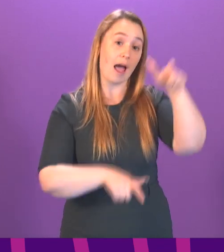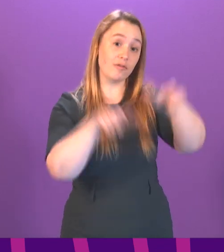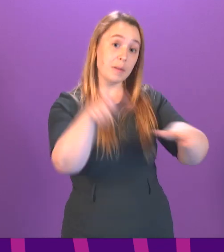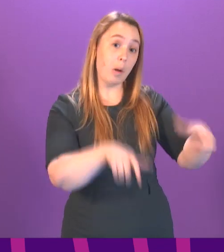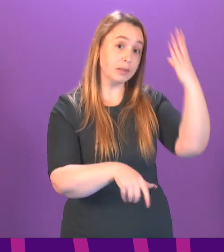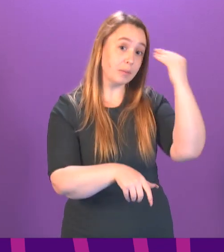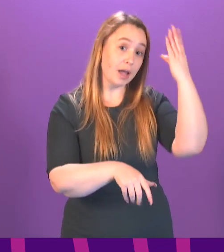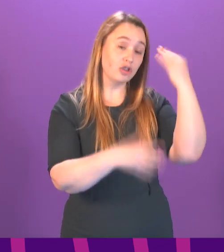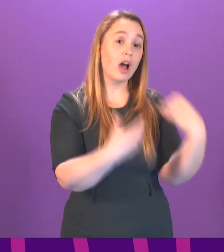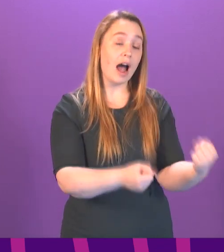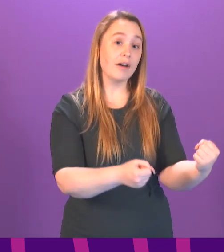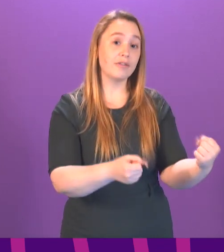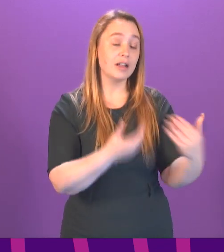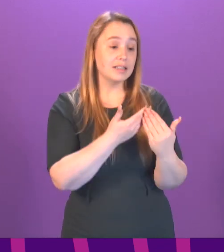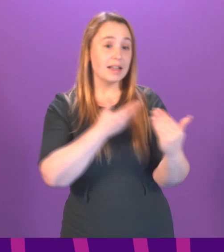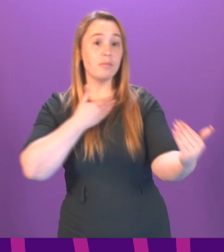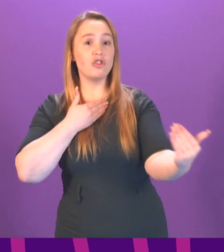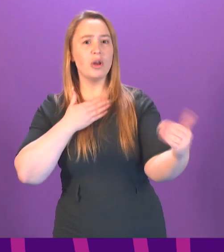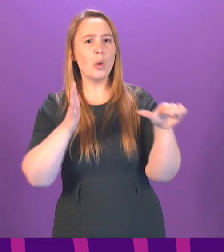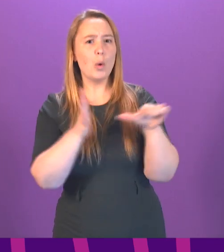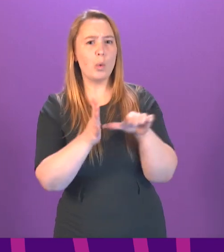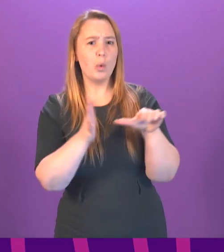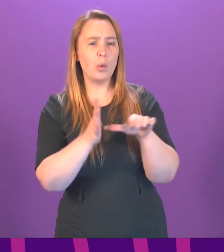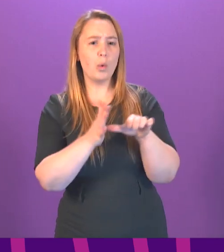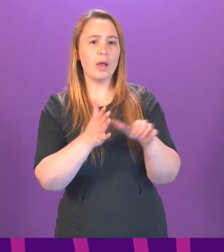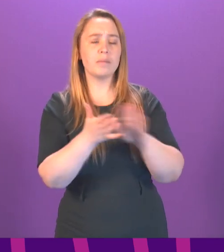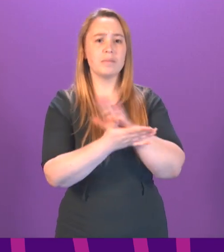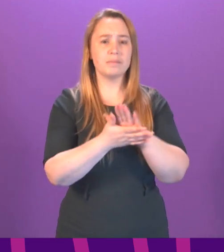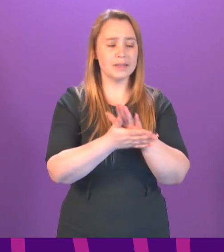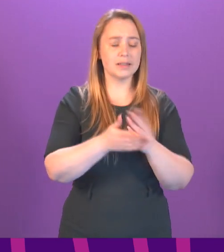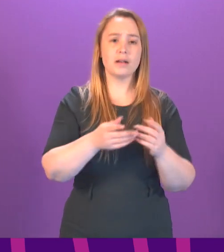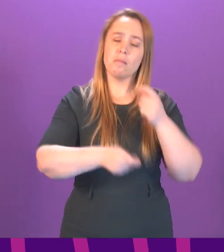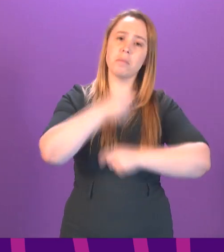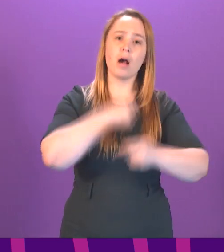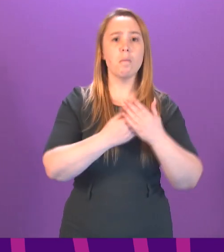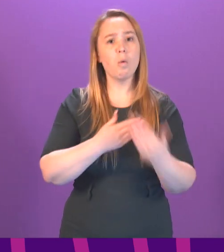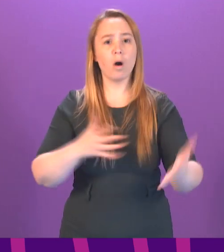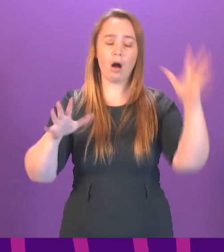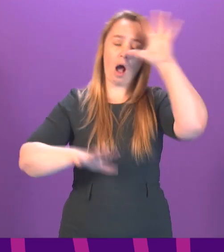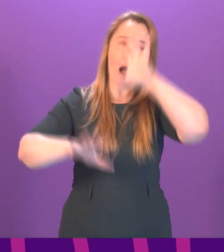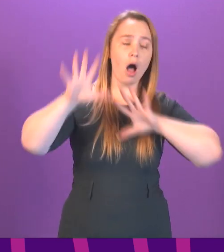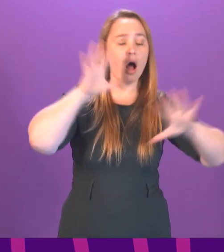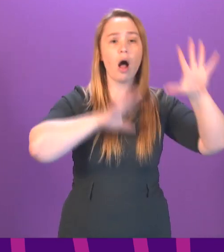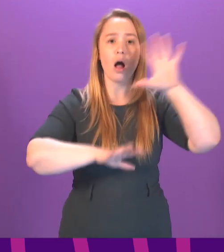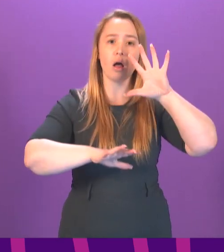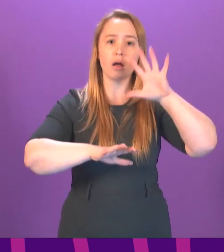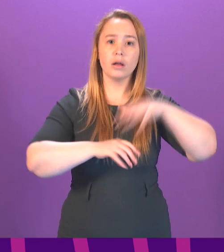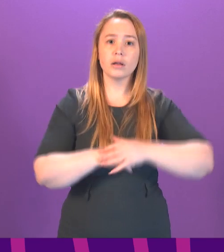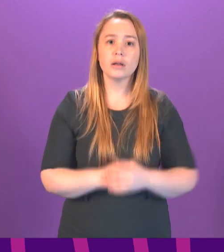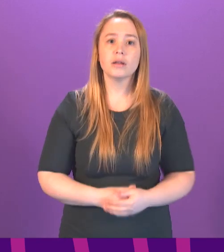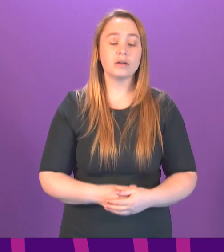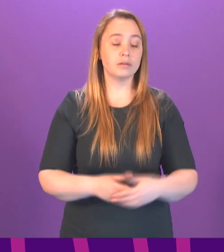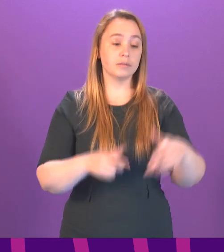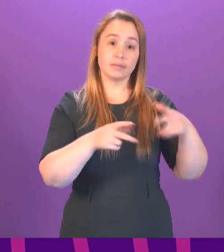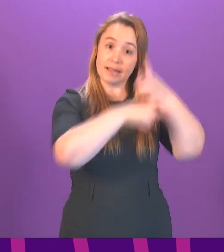as visits from their family are the only tether to reality that some people have left. Residents in care homes